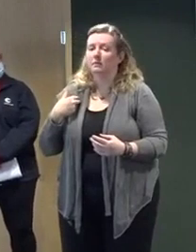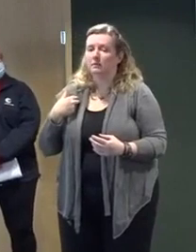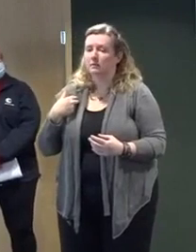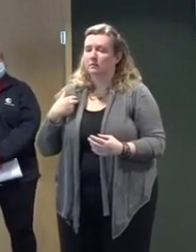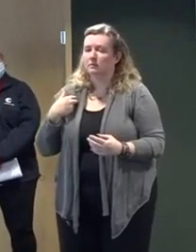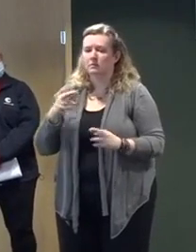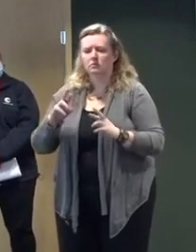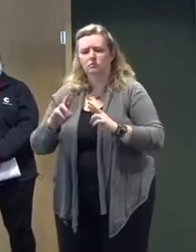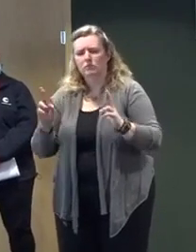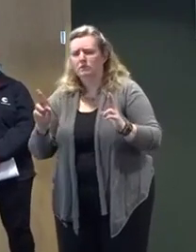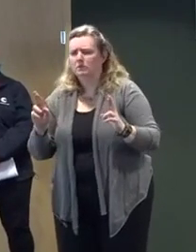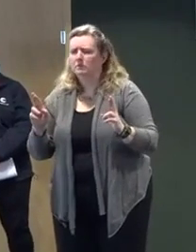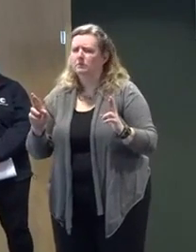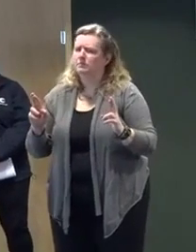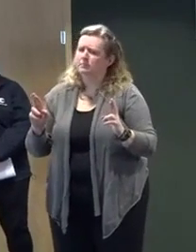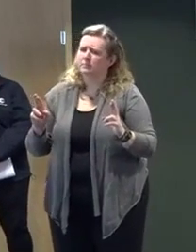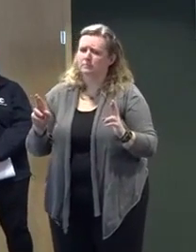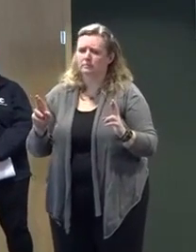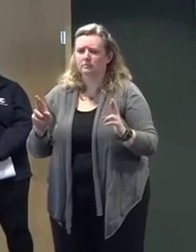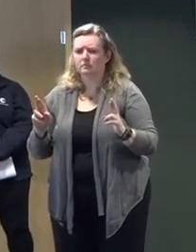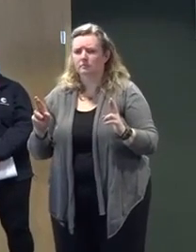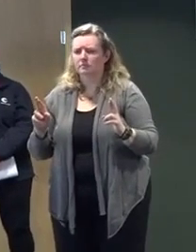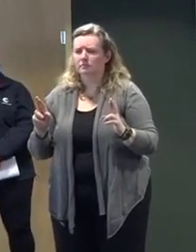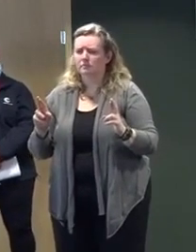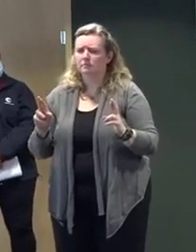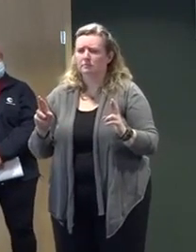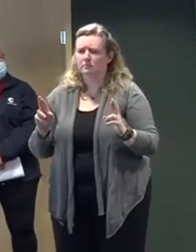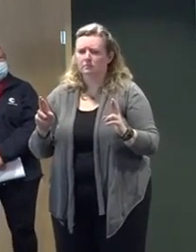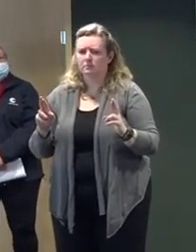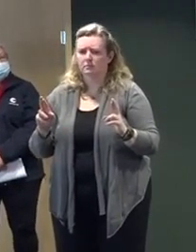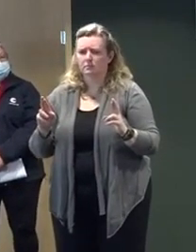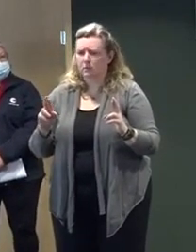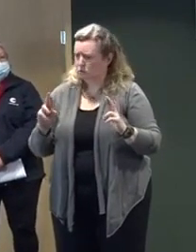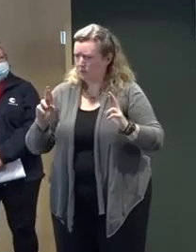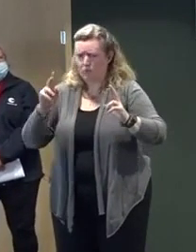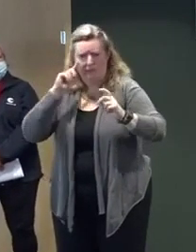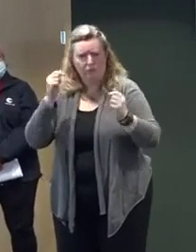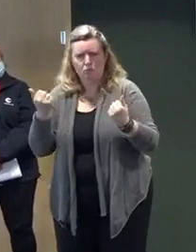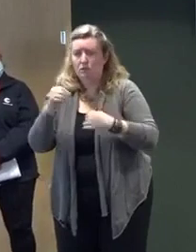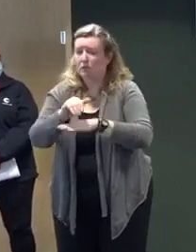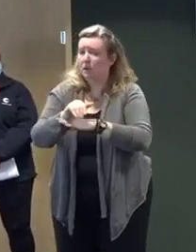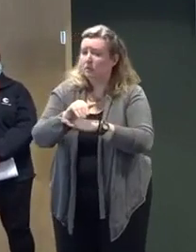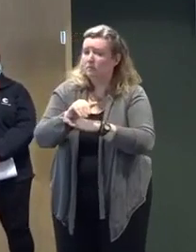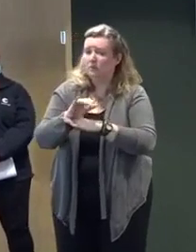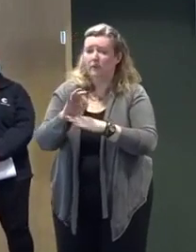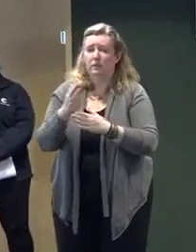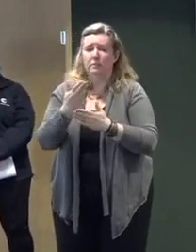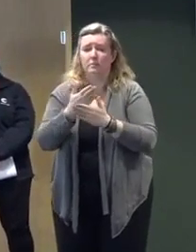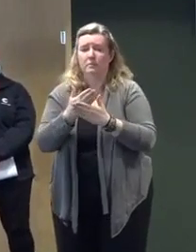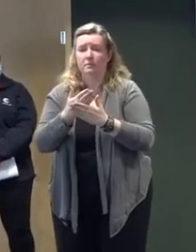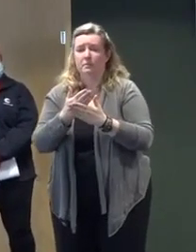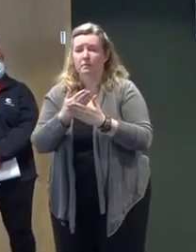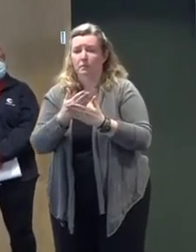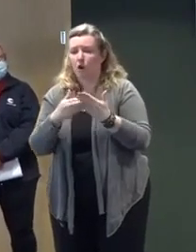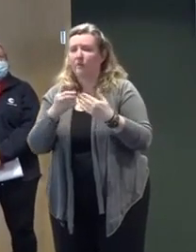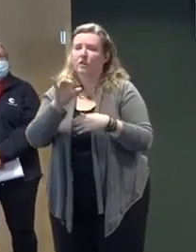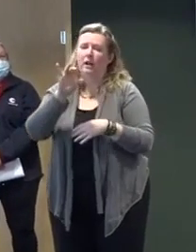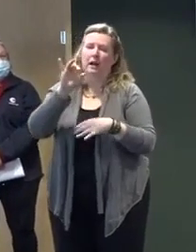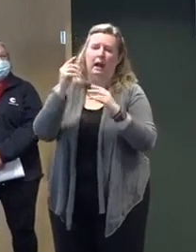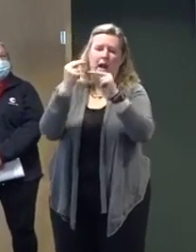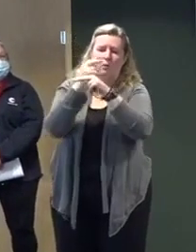tonight at all of those elevated parts of 80, 78, 280, where we traditionally have issues.